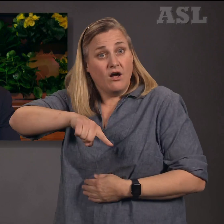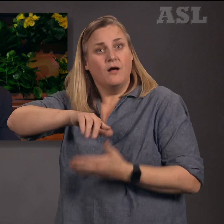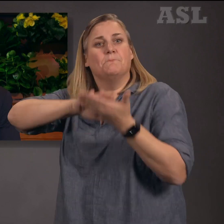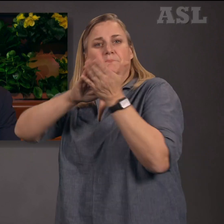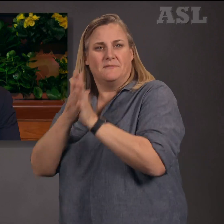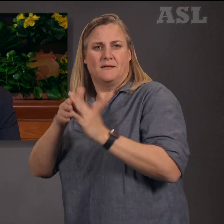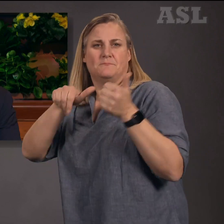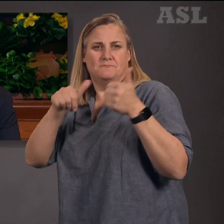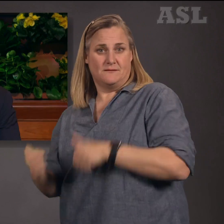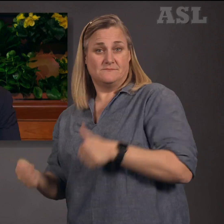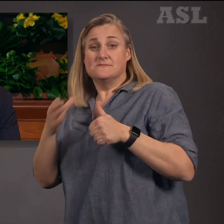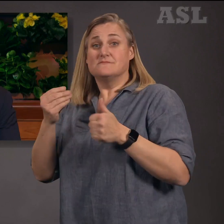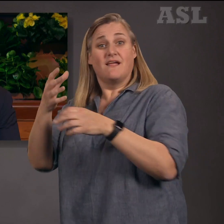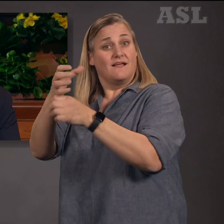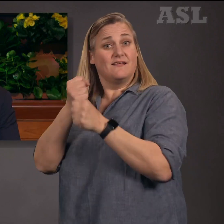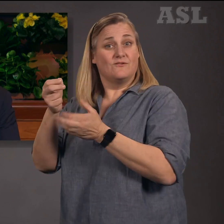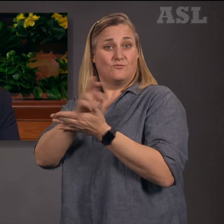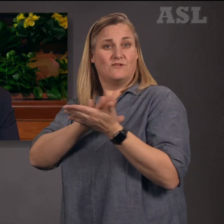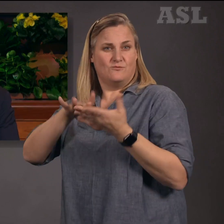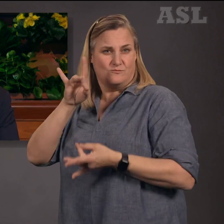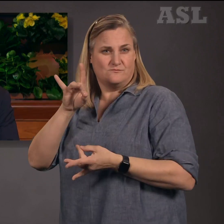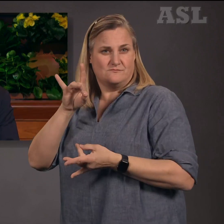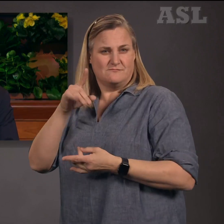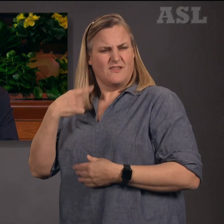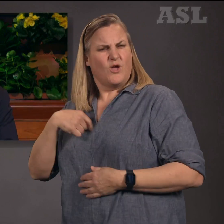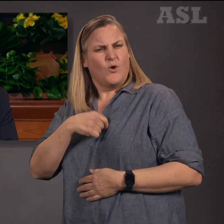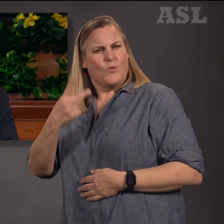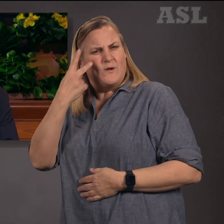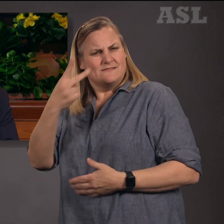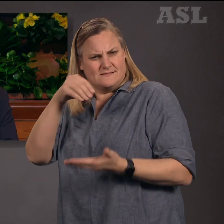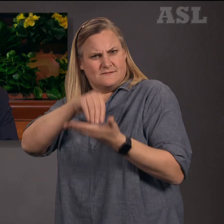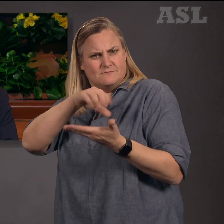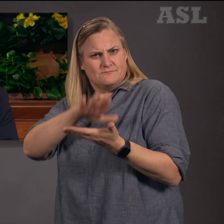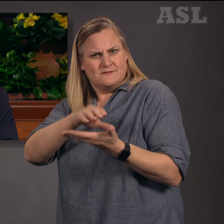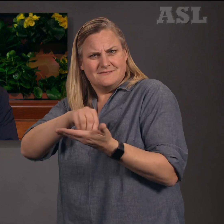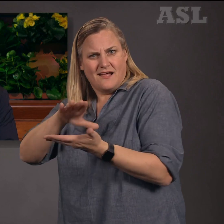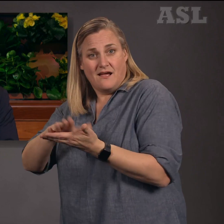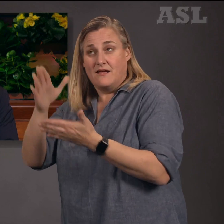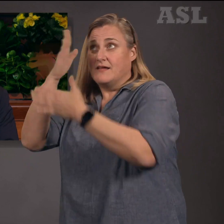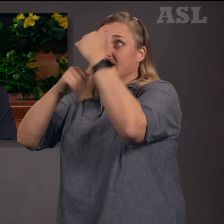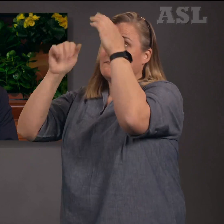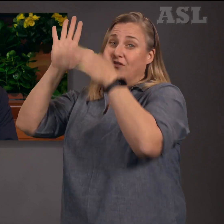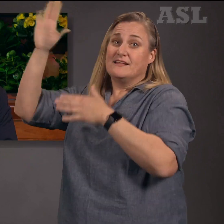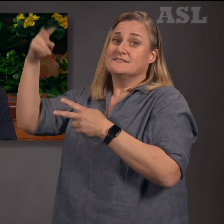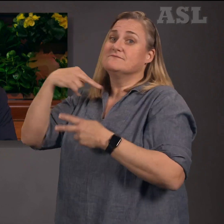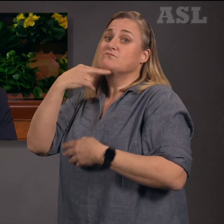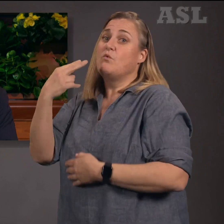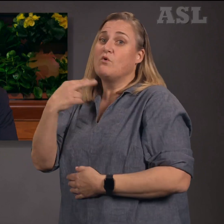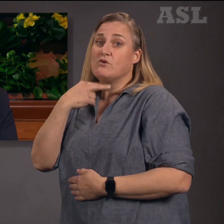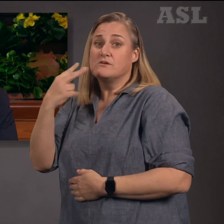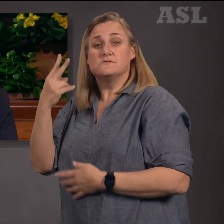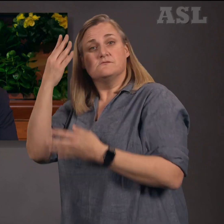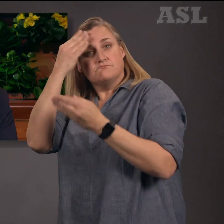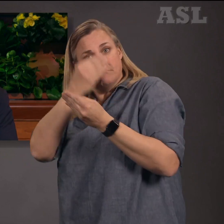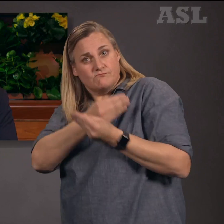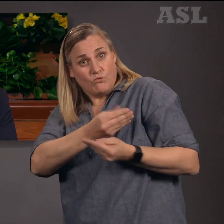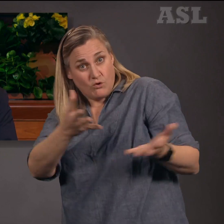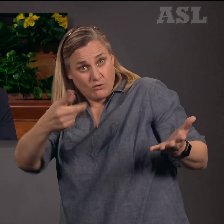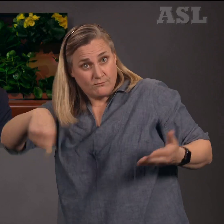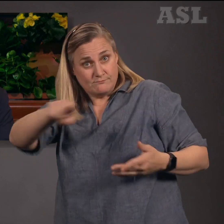follow the Savior into the waters of baptism, will receive the Holy Ghost. We also hear the voice of the Father bearing record,